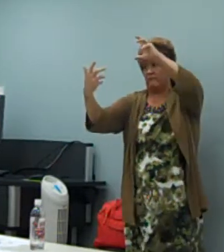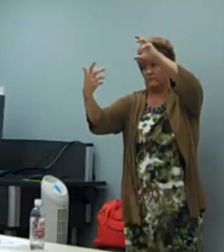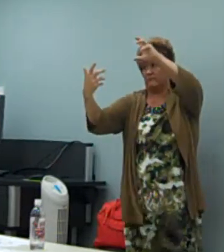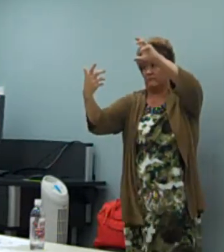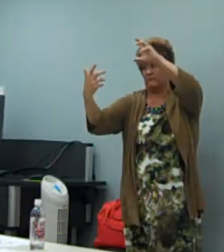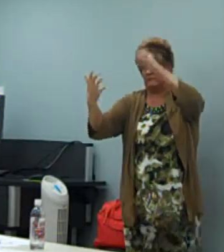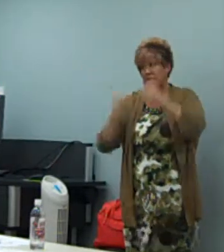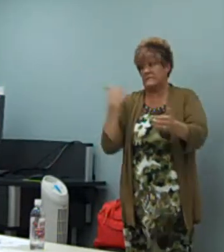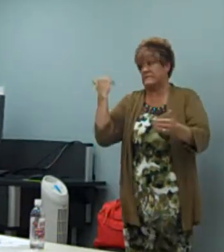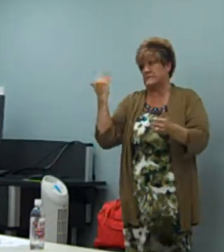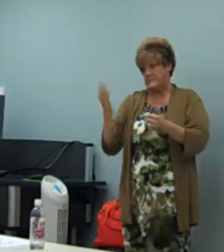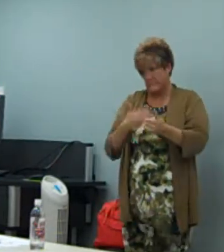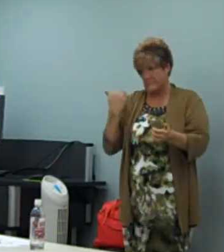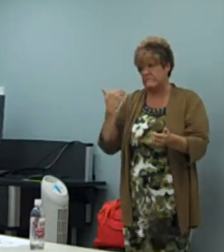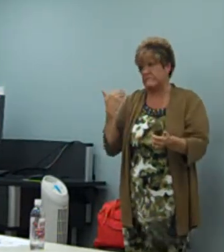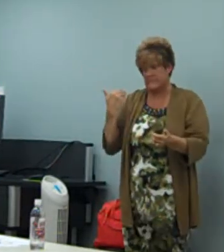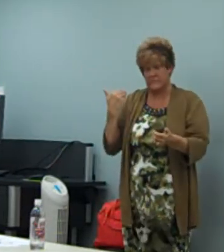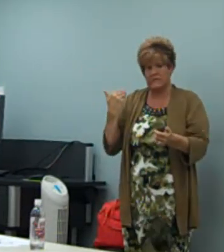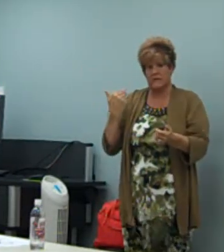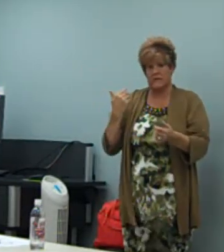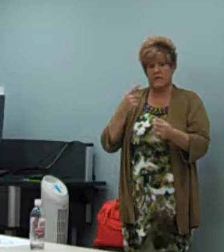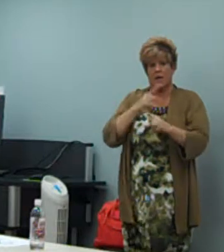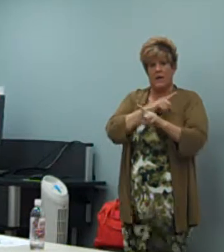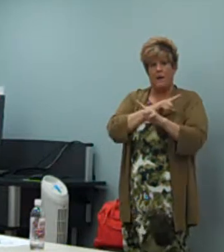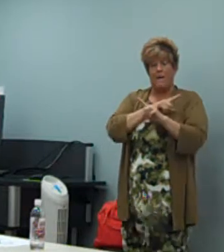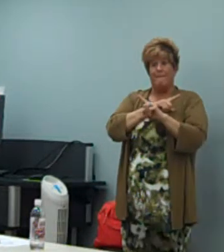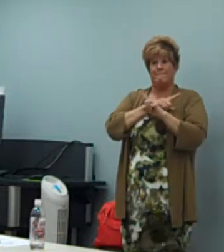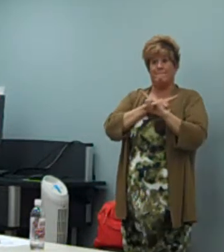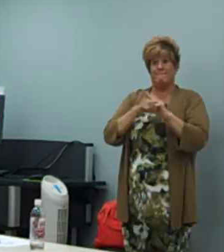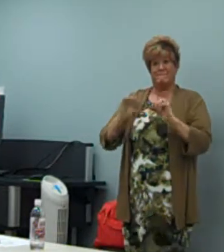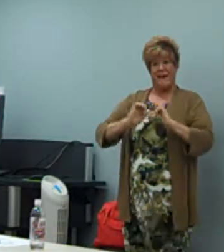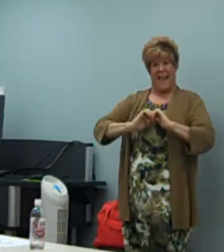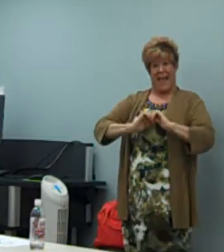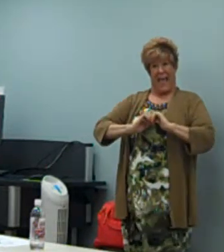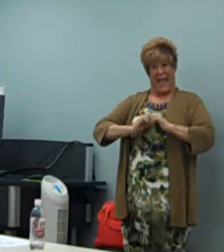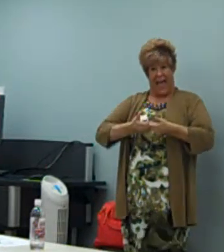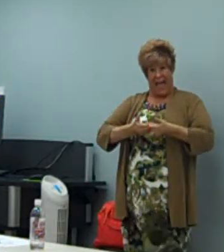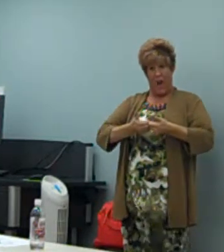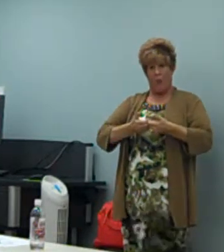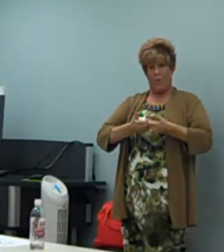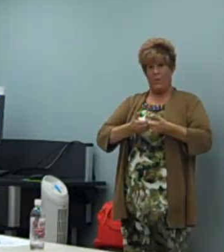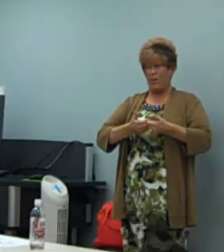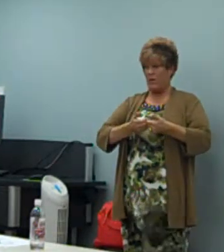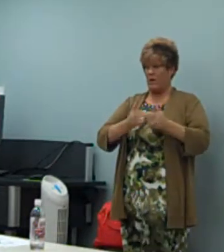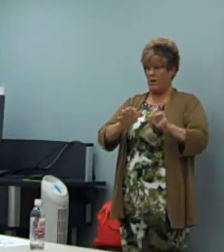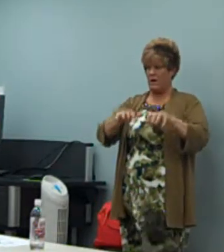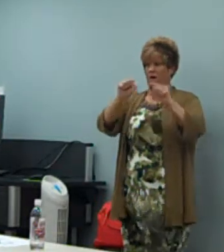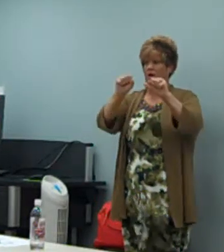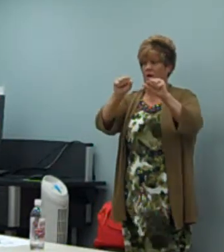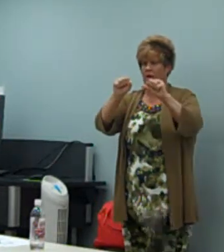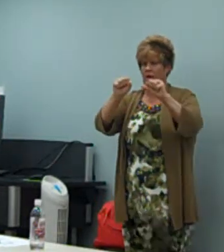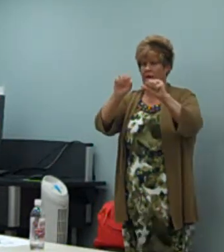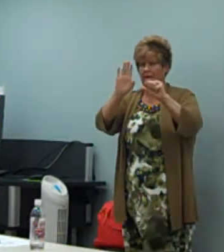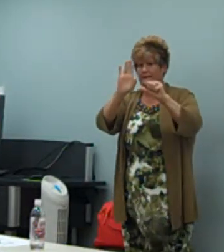And I feel that our interpretations can be misconstrued really easily. But,